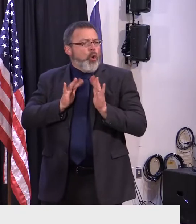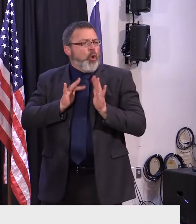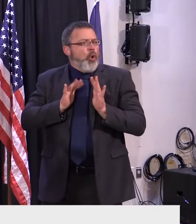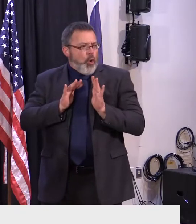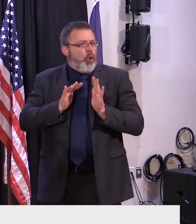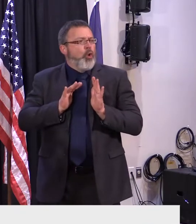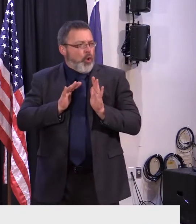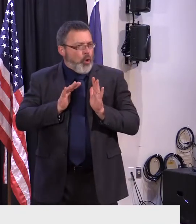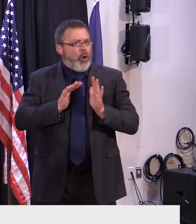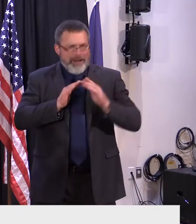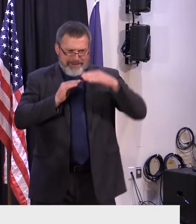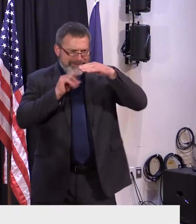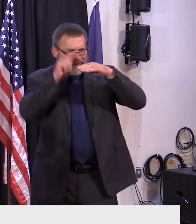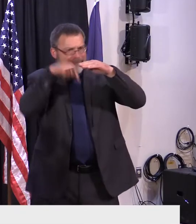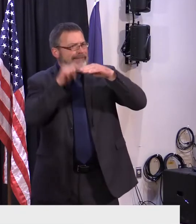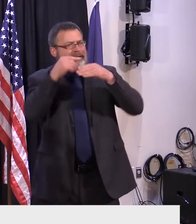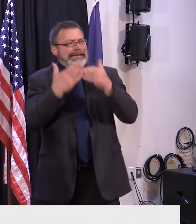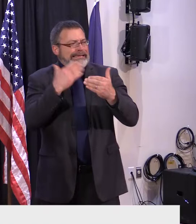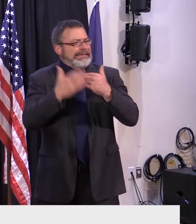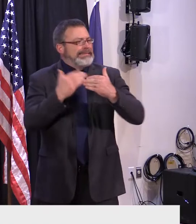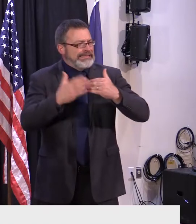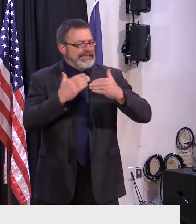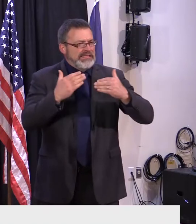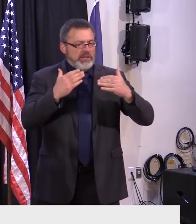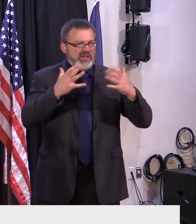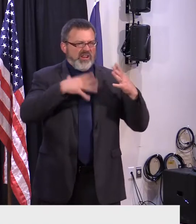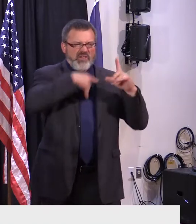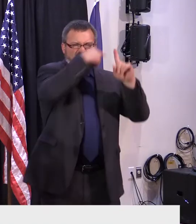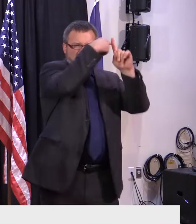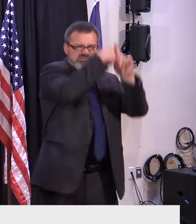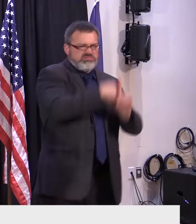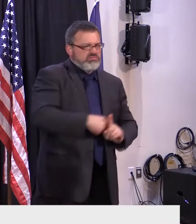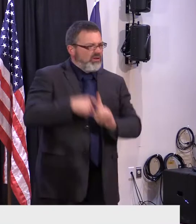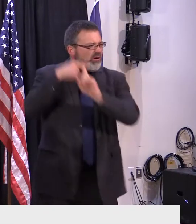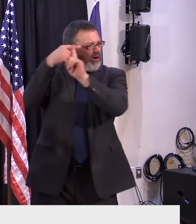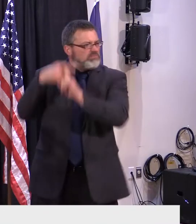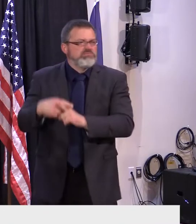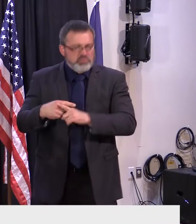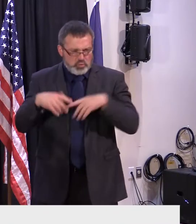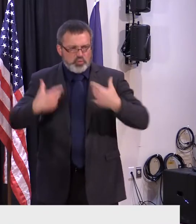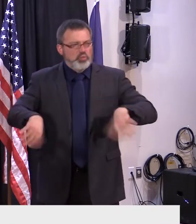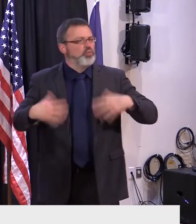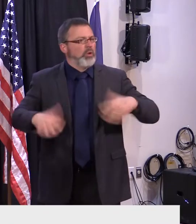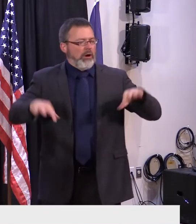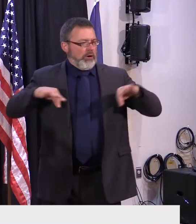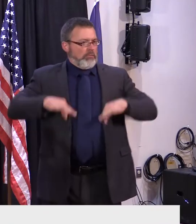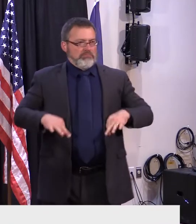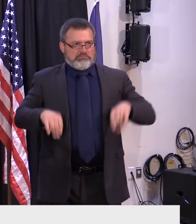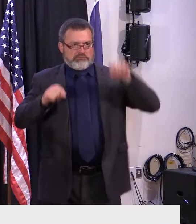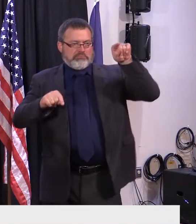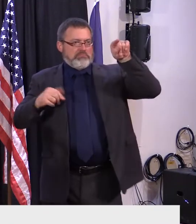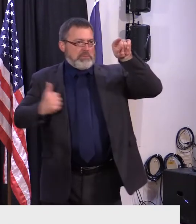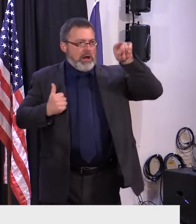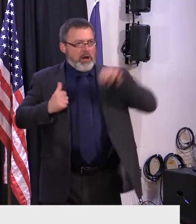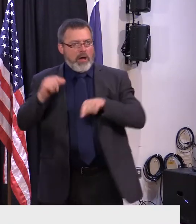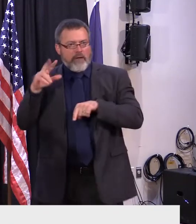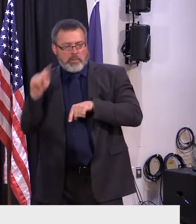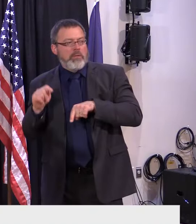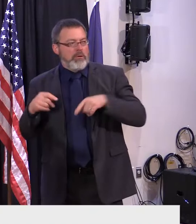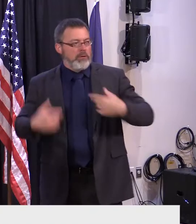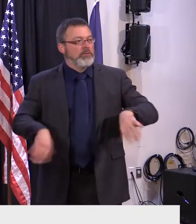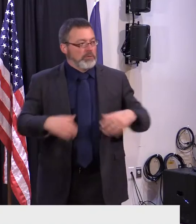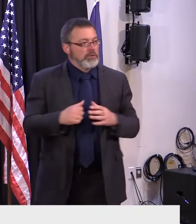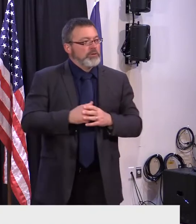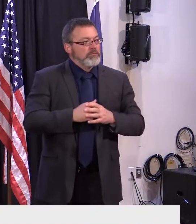great assets to Vermont as we work to attract these companies. And that access will only get easier as Auto Route